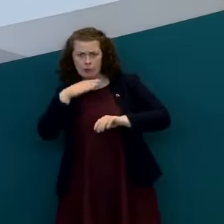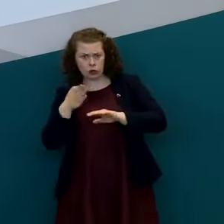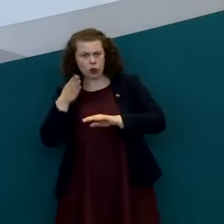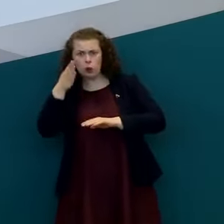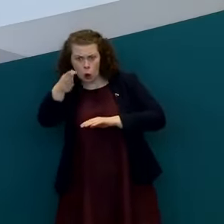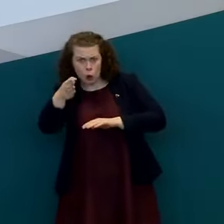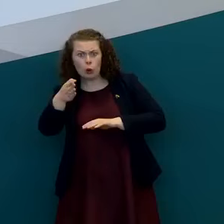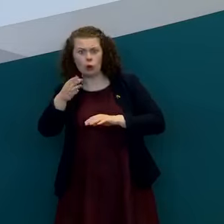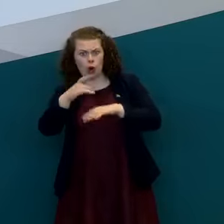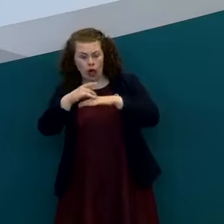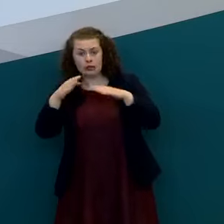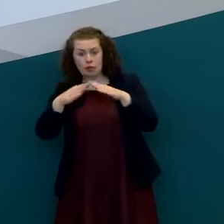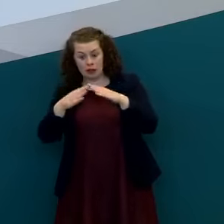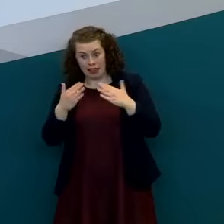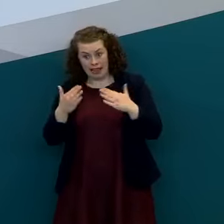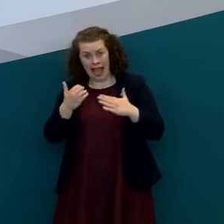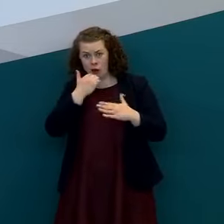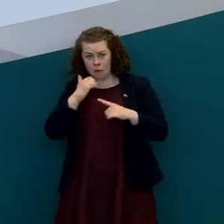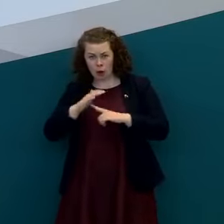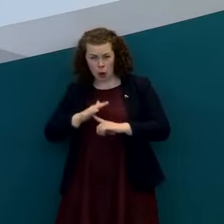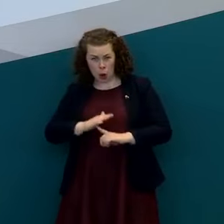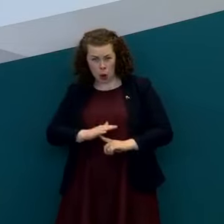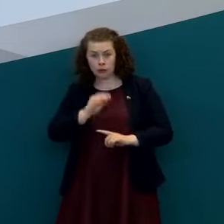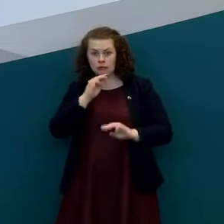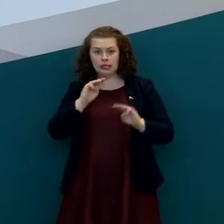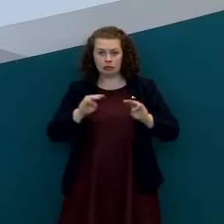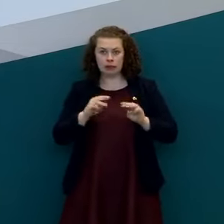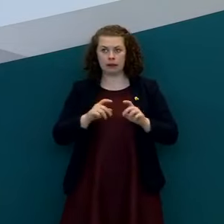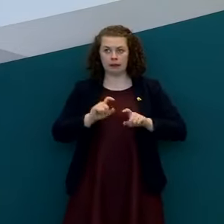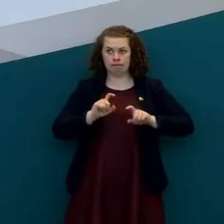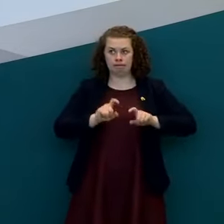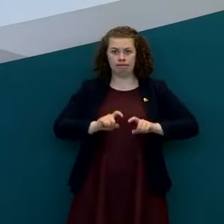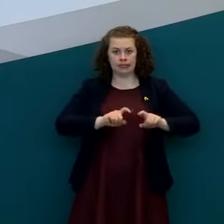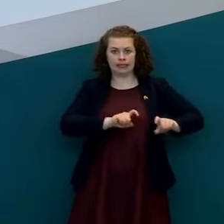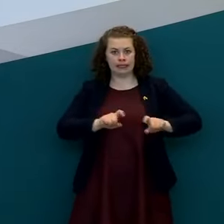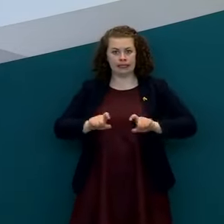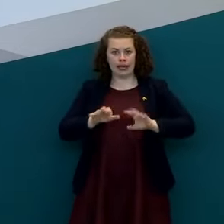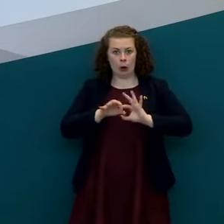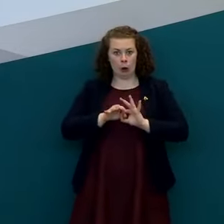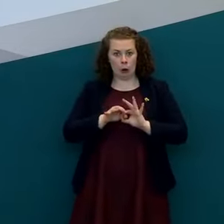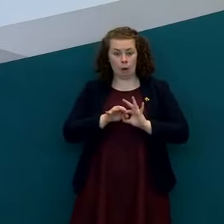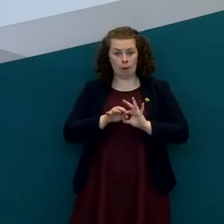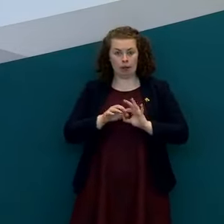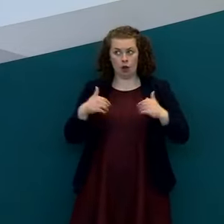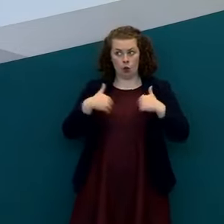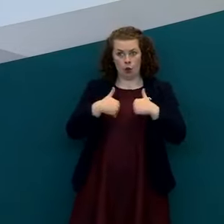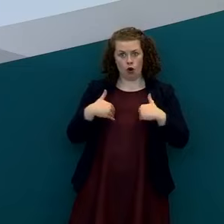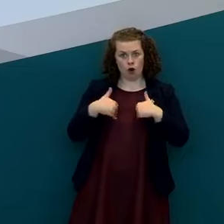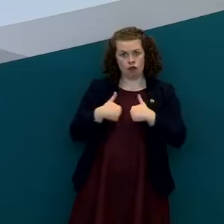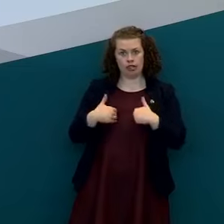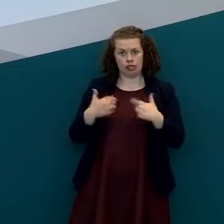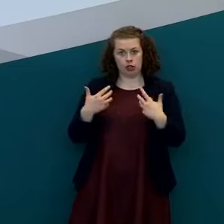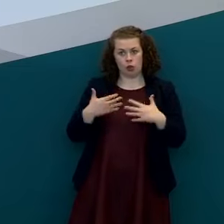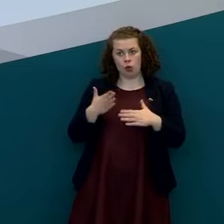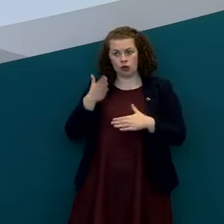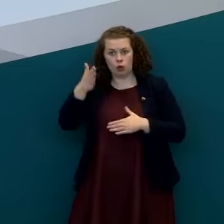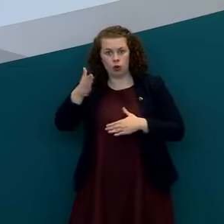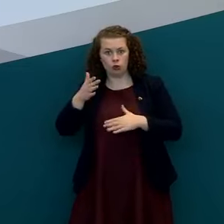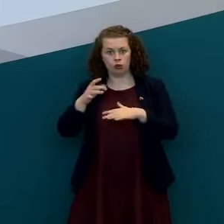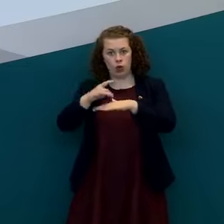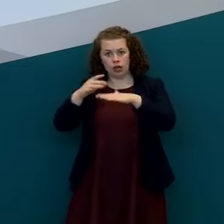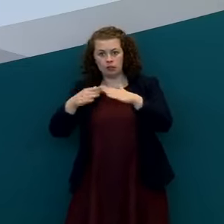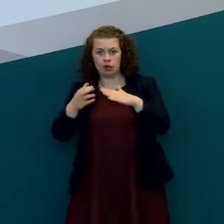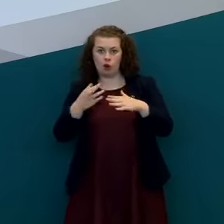seeing the kinds of numbers that we should see so the public we know is probably out of understandable concern staying away from health centers and from hospitals